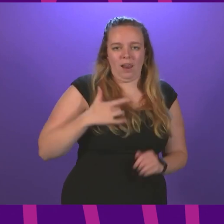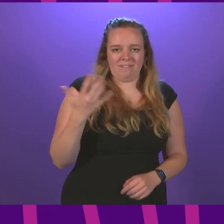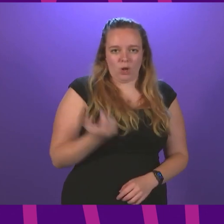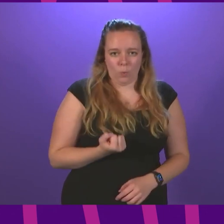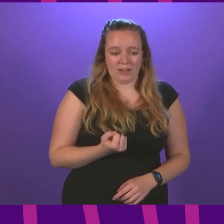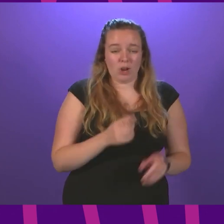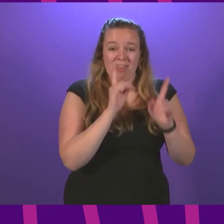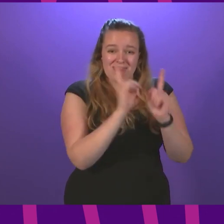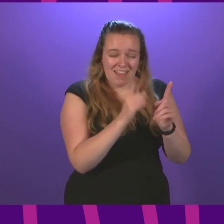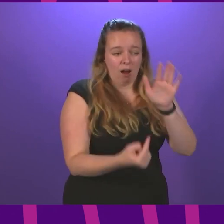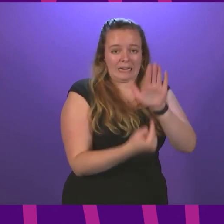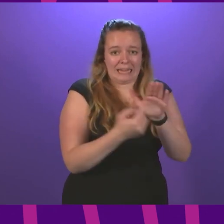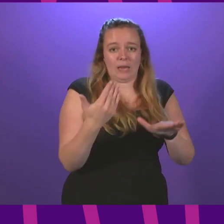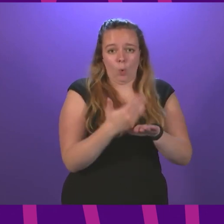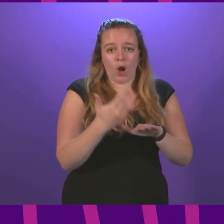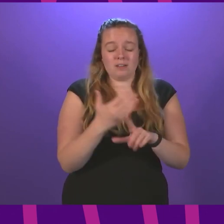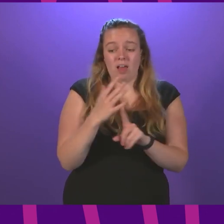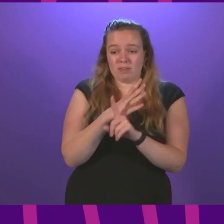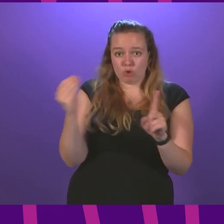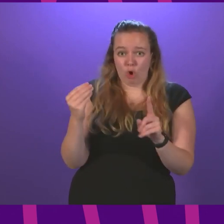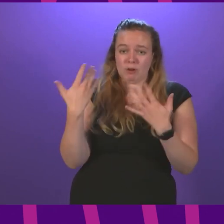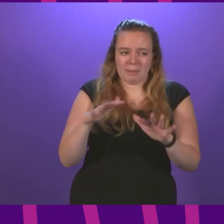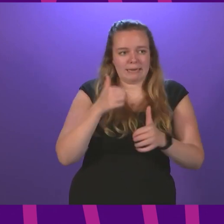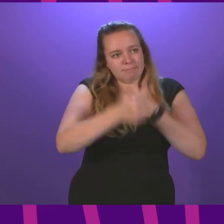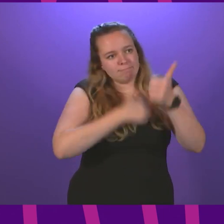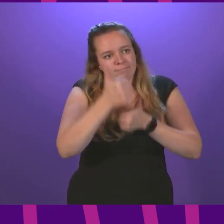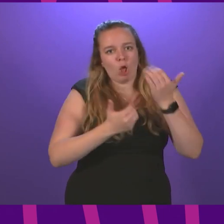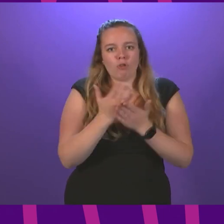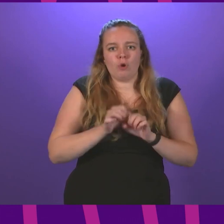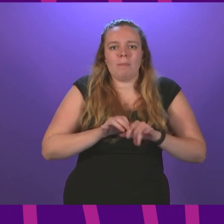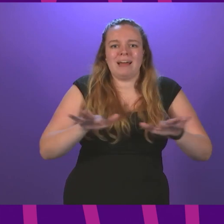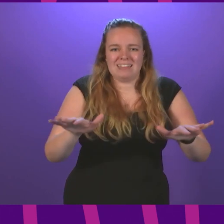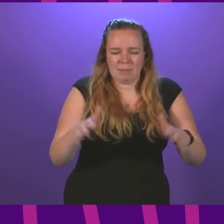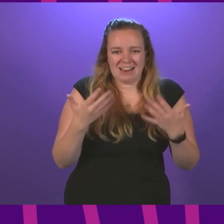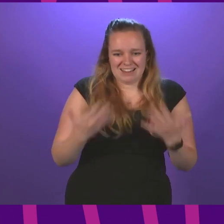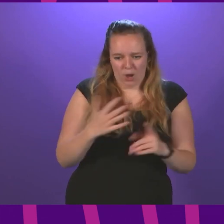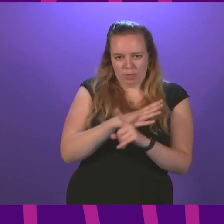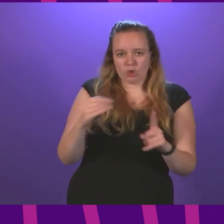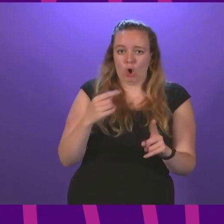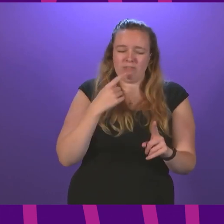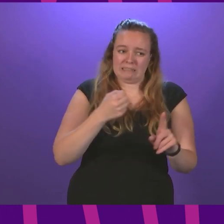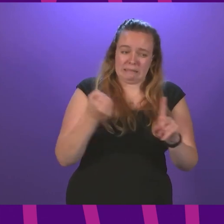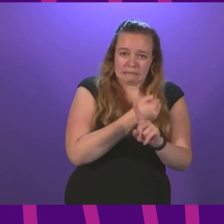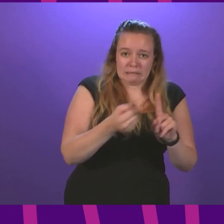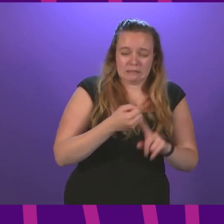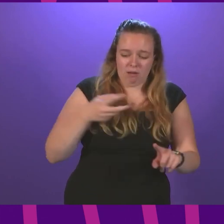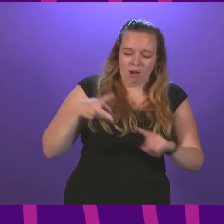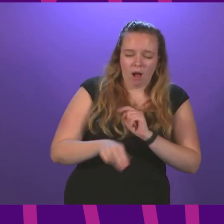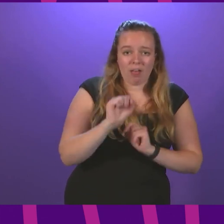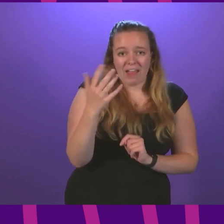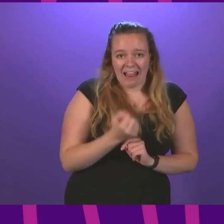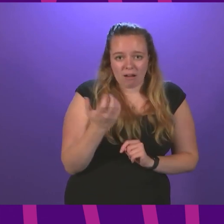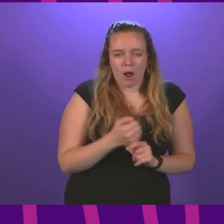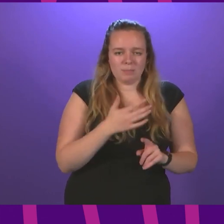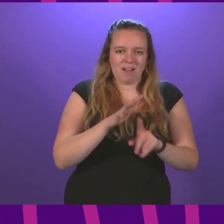They are our key workers. The Tories were lauding them during the pandemic. Now the Tories are hammering them with cuts to their incomes,